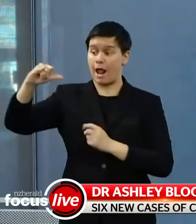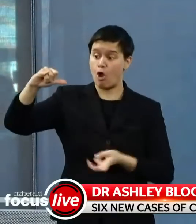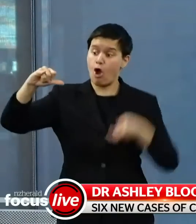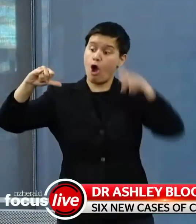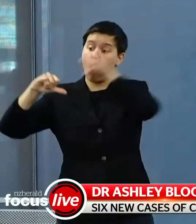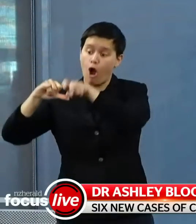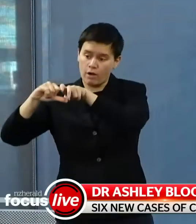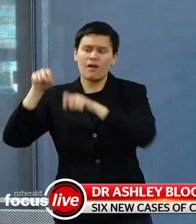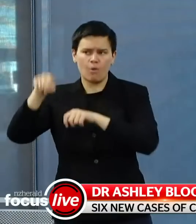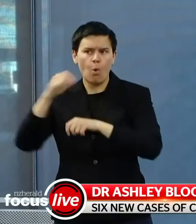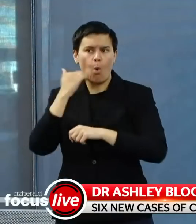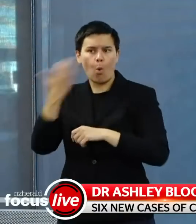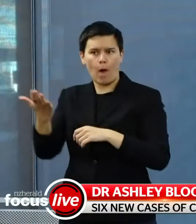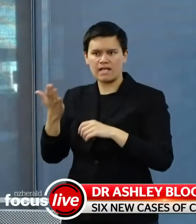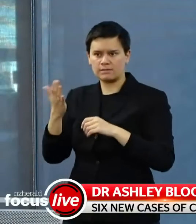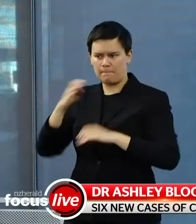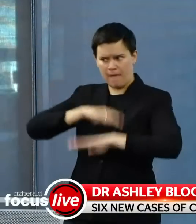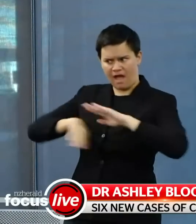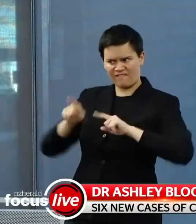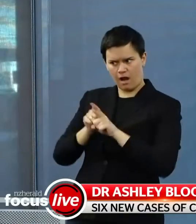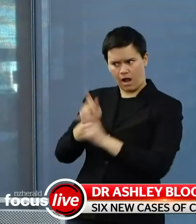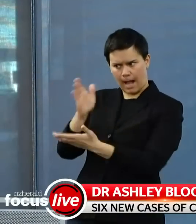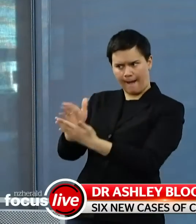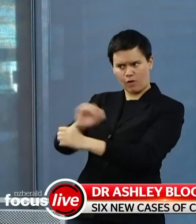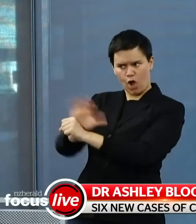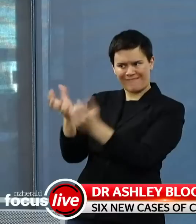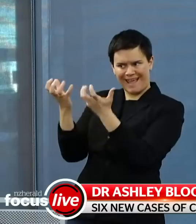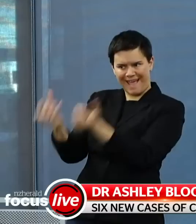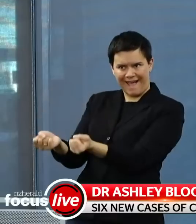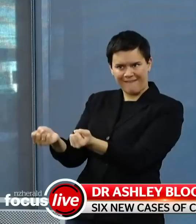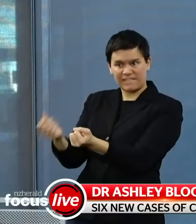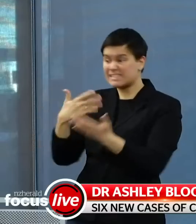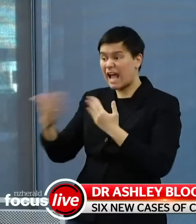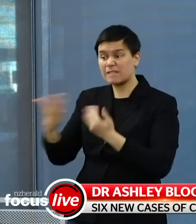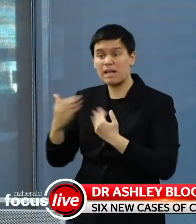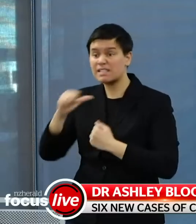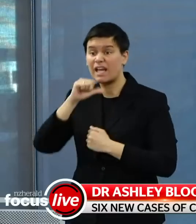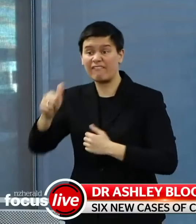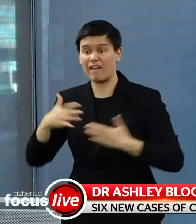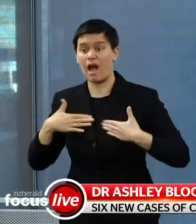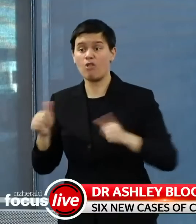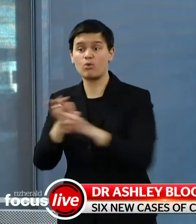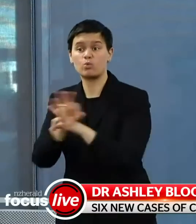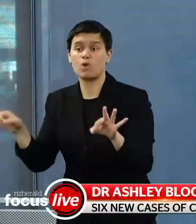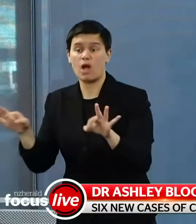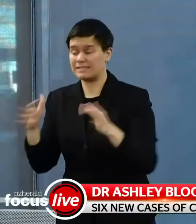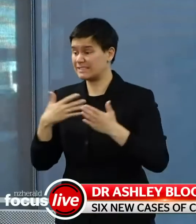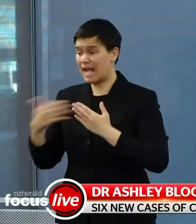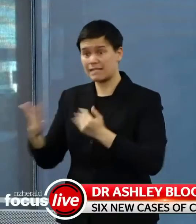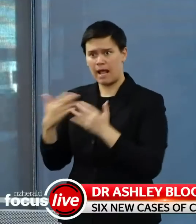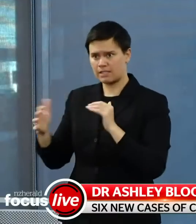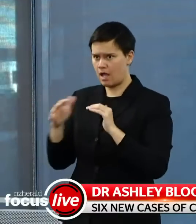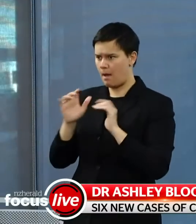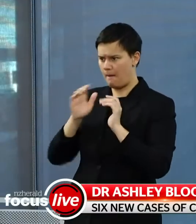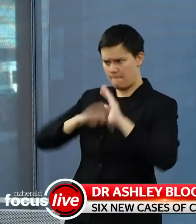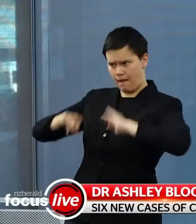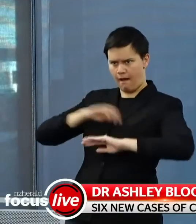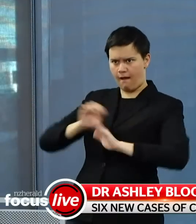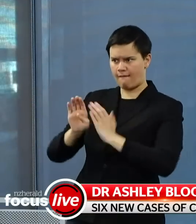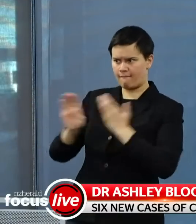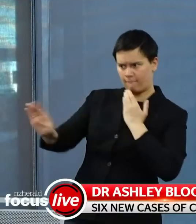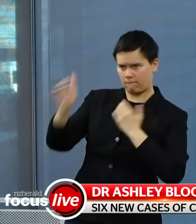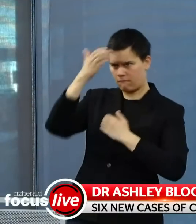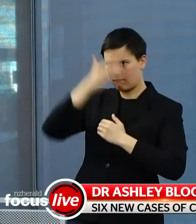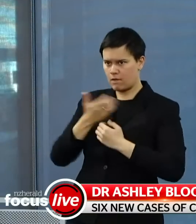prevention control precautions and the regular testing. But obviously with that higher rate of infection coming off those flights from India, there's, uh,